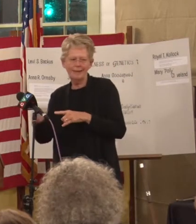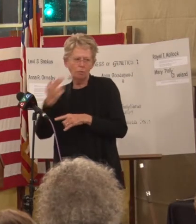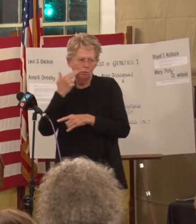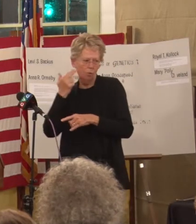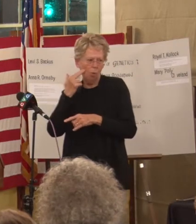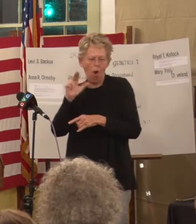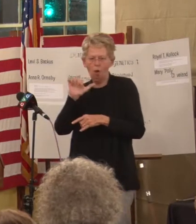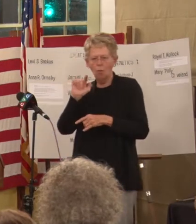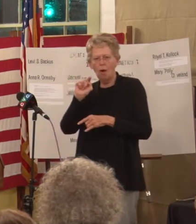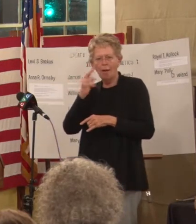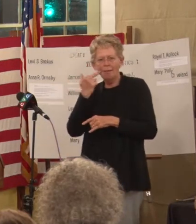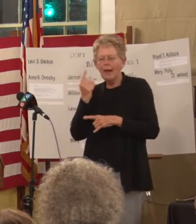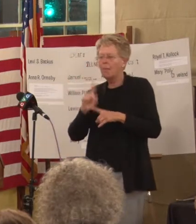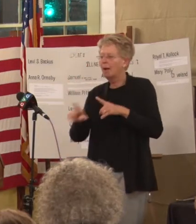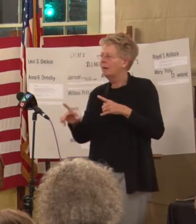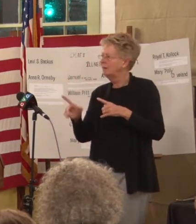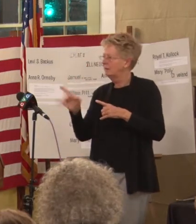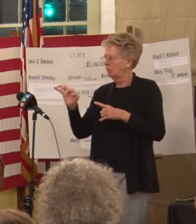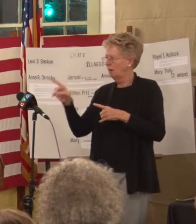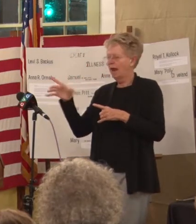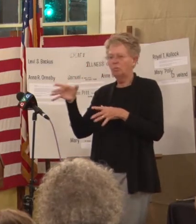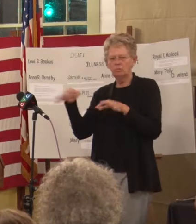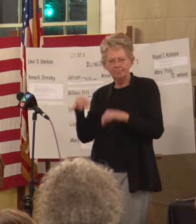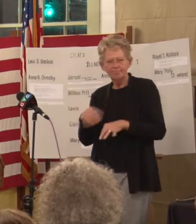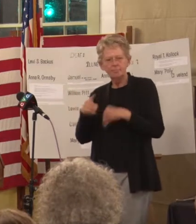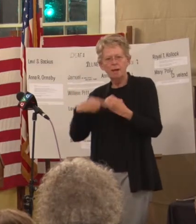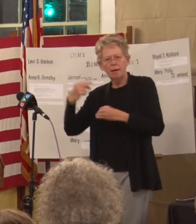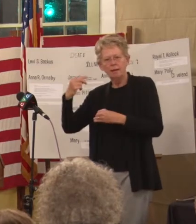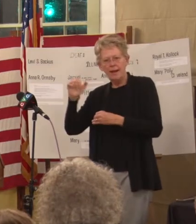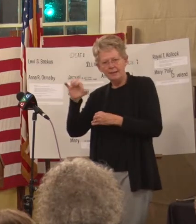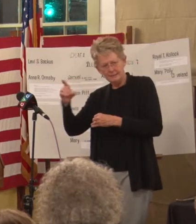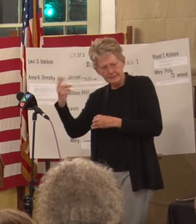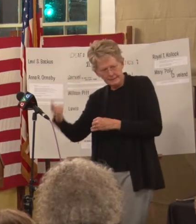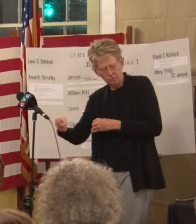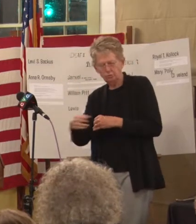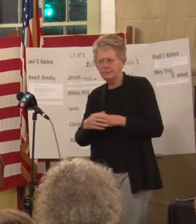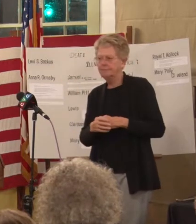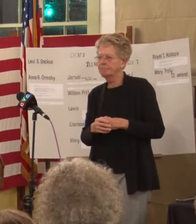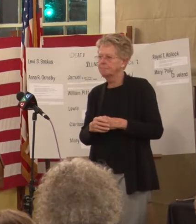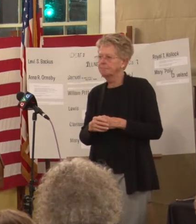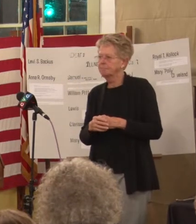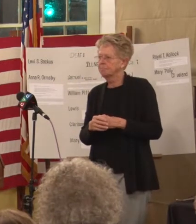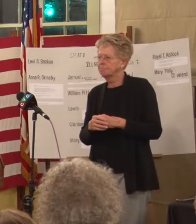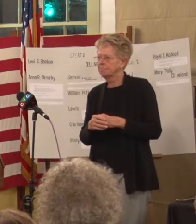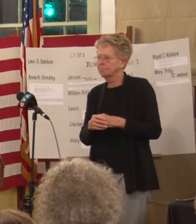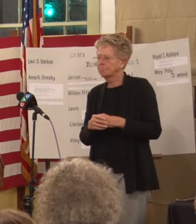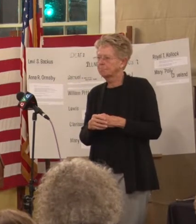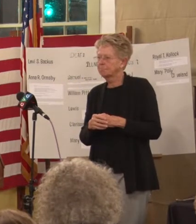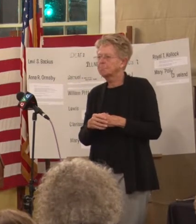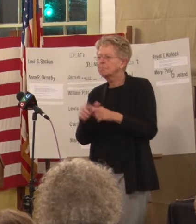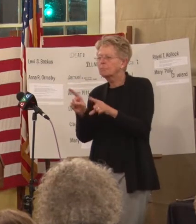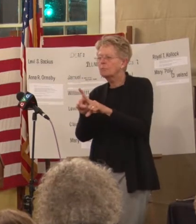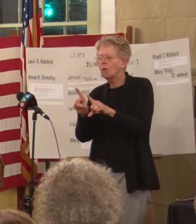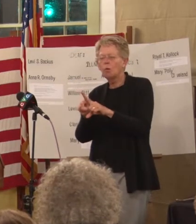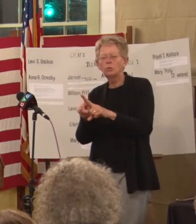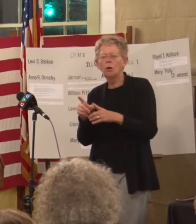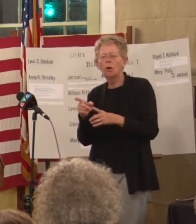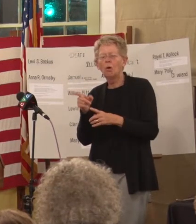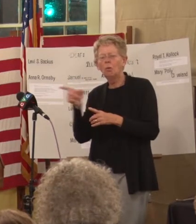So Brad will talk to you a little bit about the history of our school, and also he'll talk to you a little bit